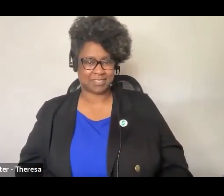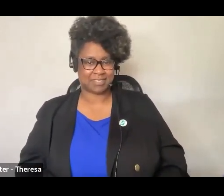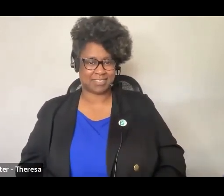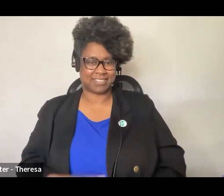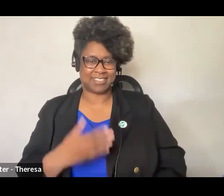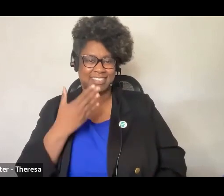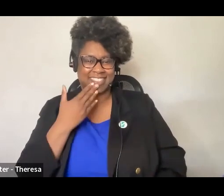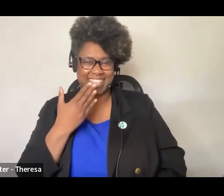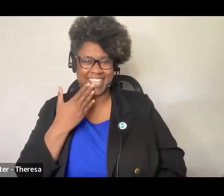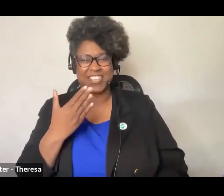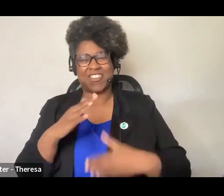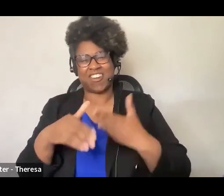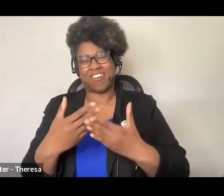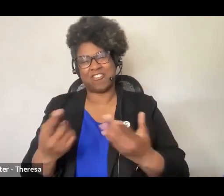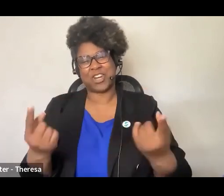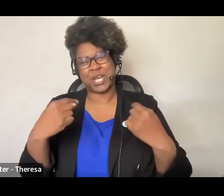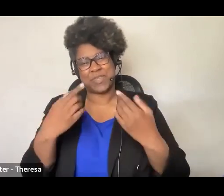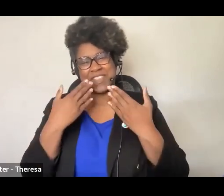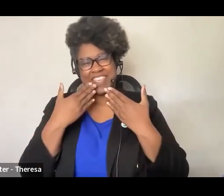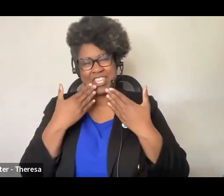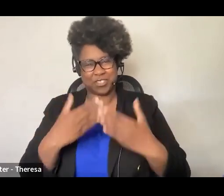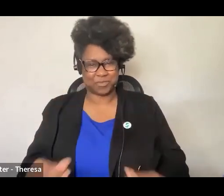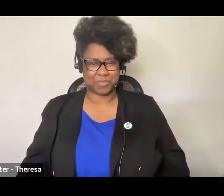thank you all for coming thank you